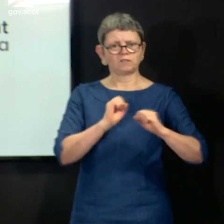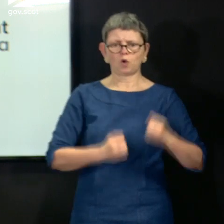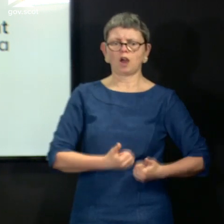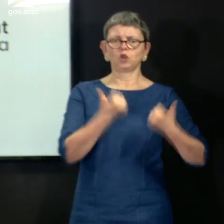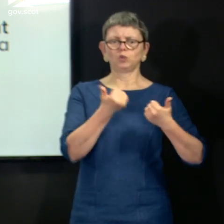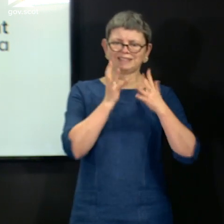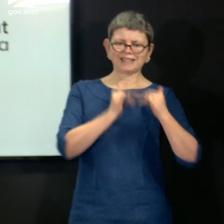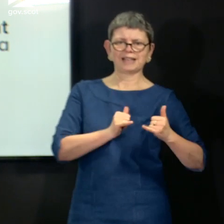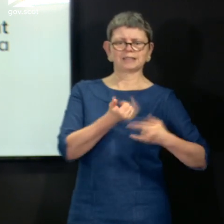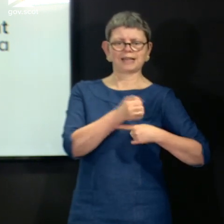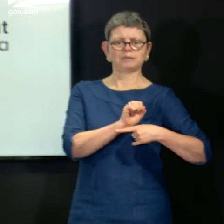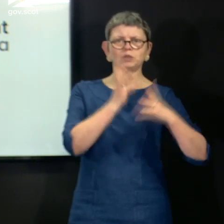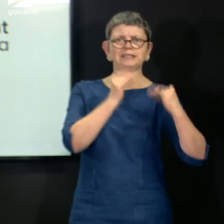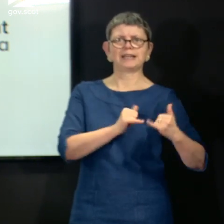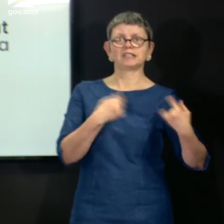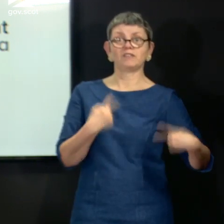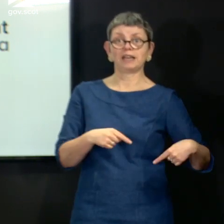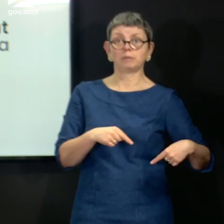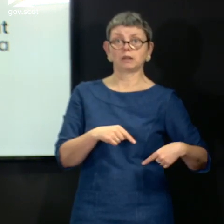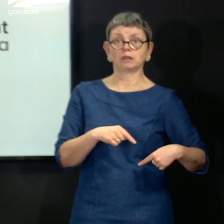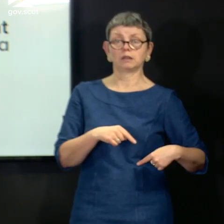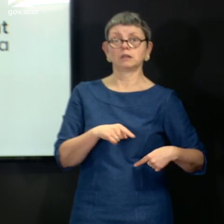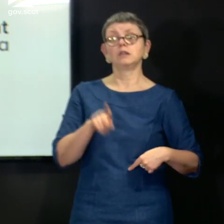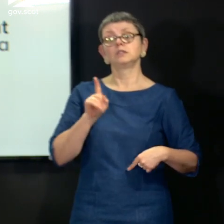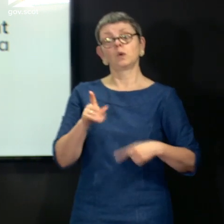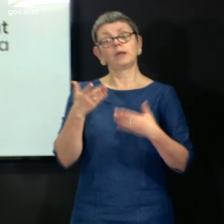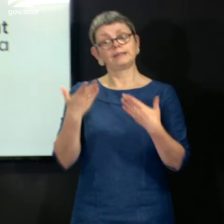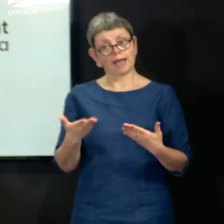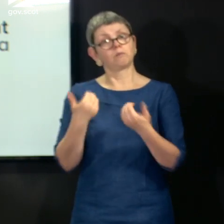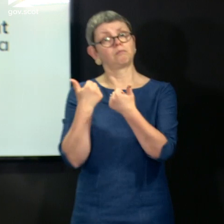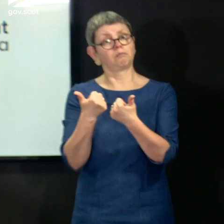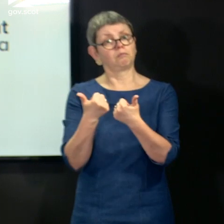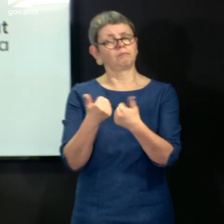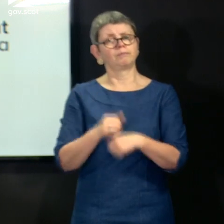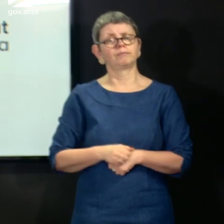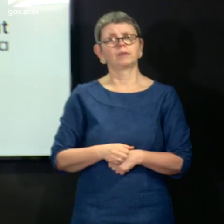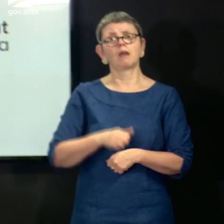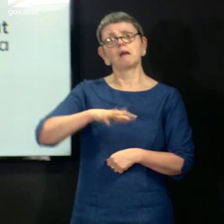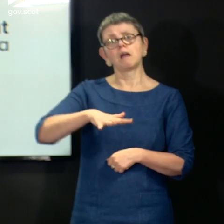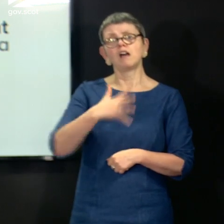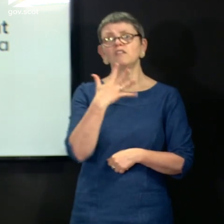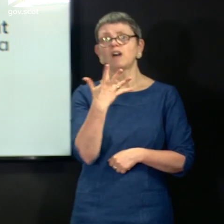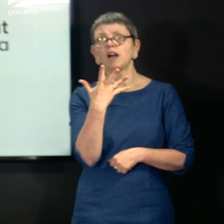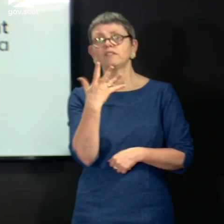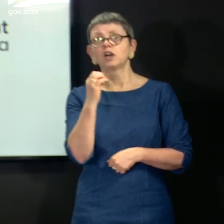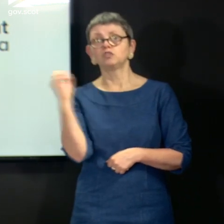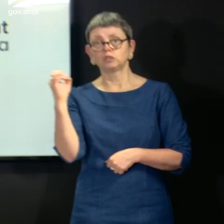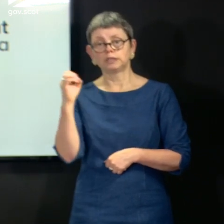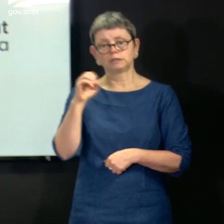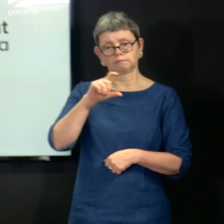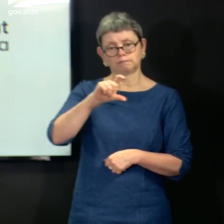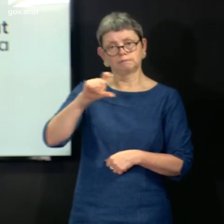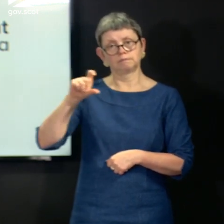becoming available, and this is now being operationalised. Approximately 500 residual samples from